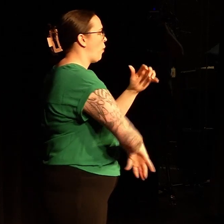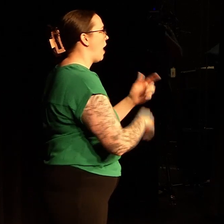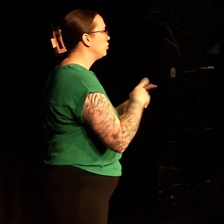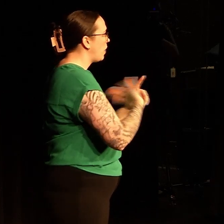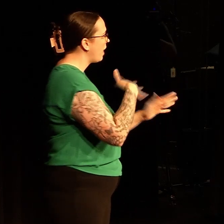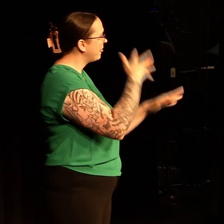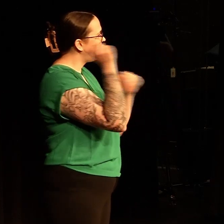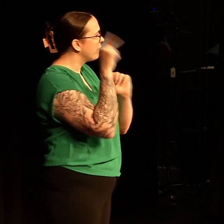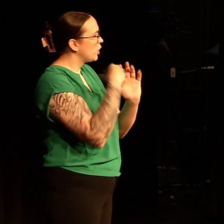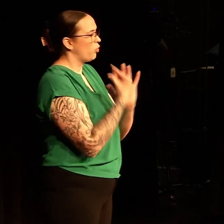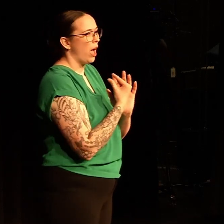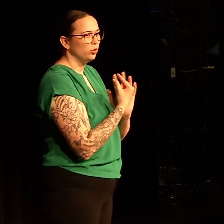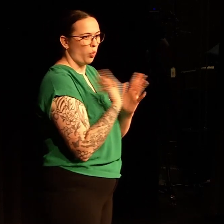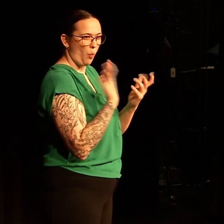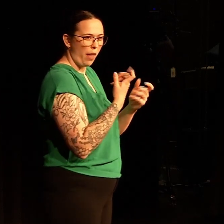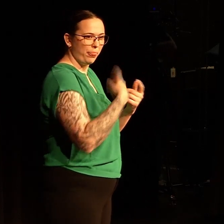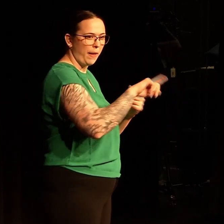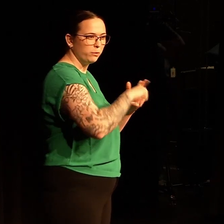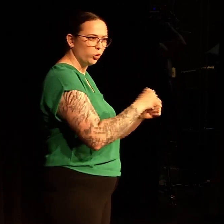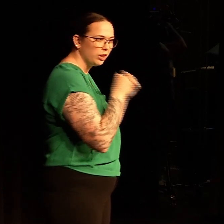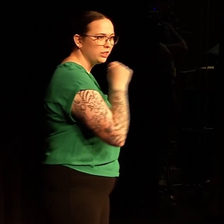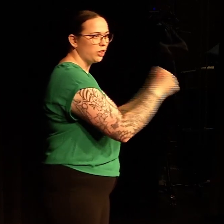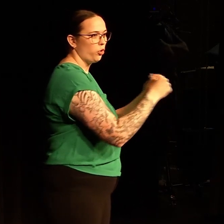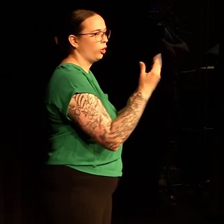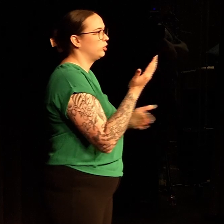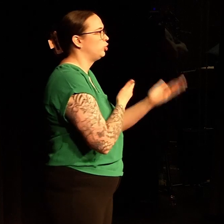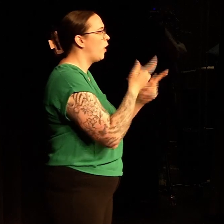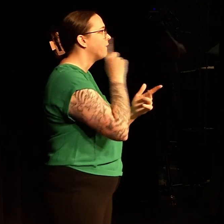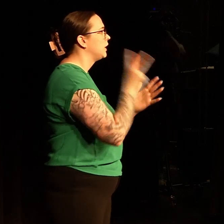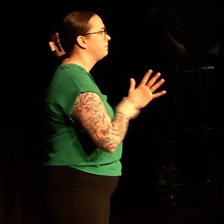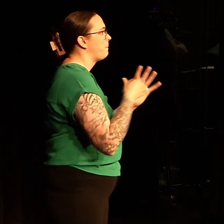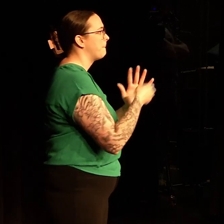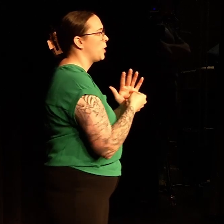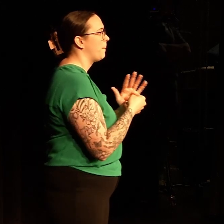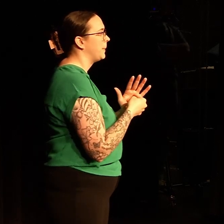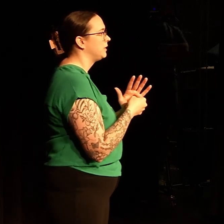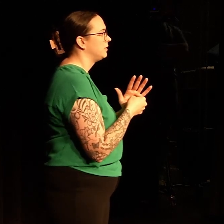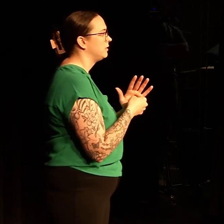leaders to crash and burn. And I want them to continue to thrive and serve with purpose.